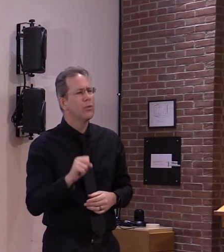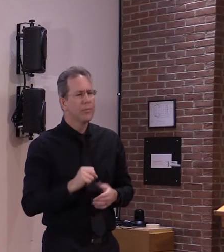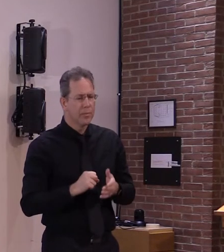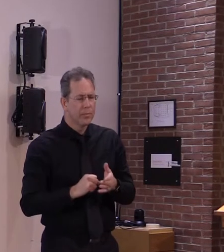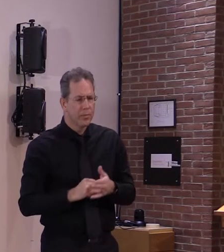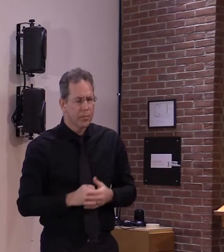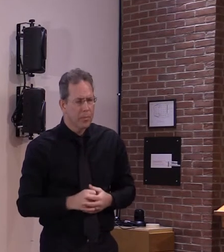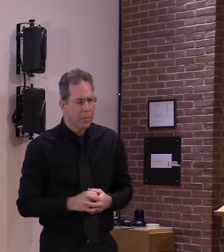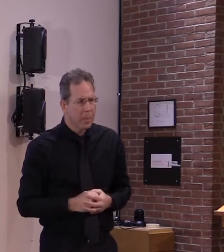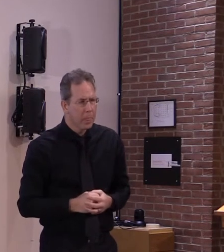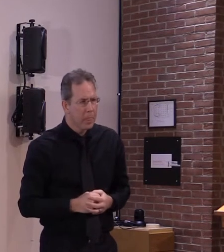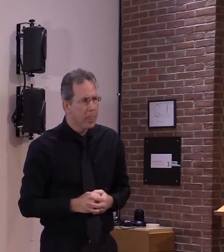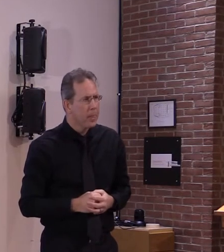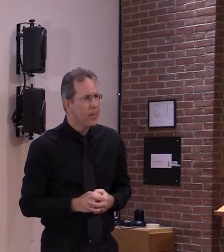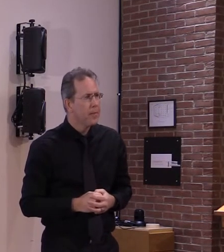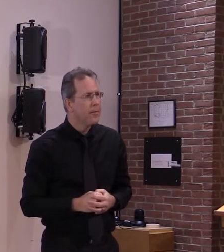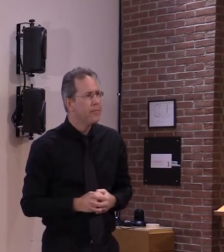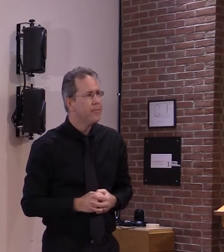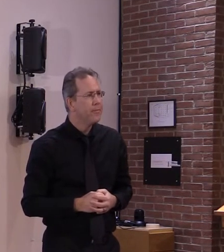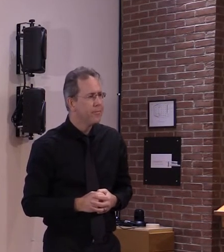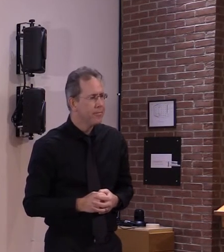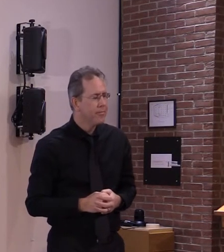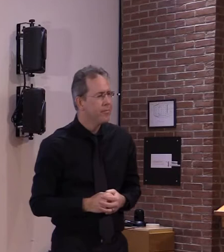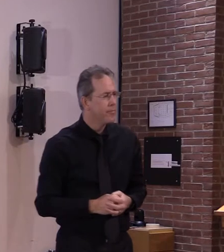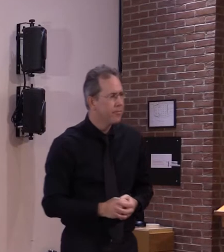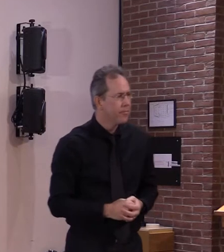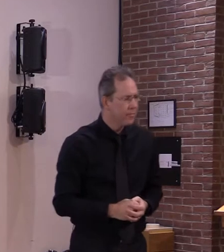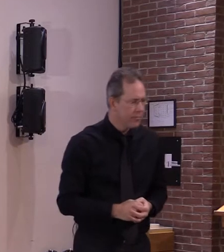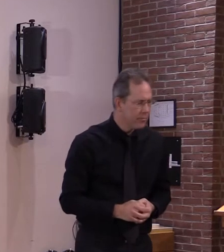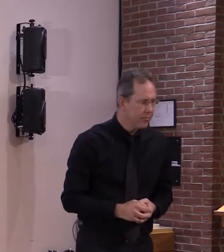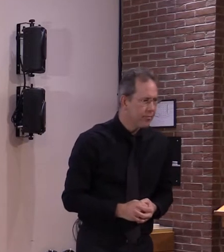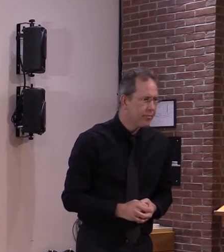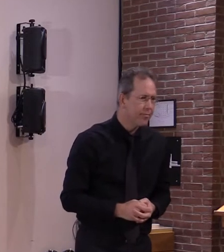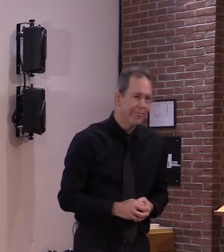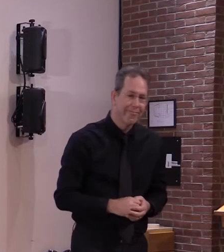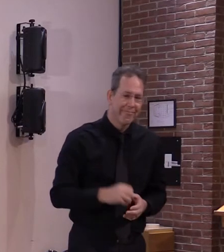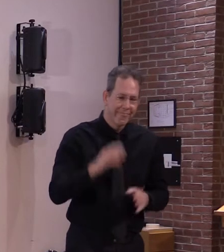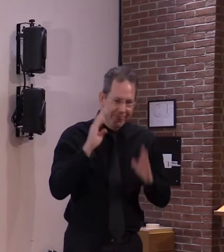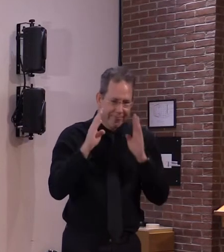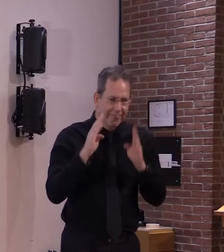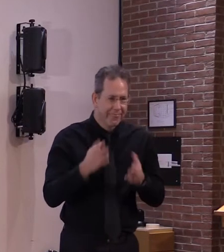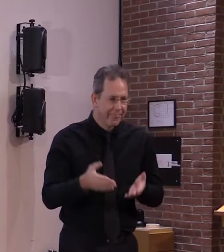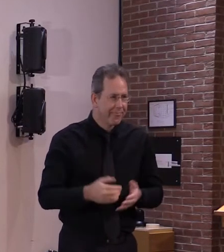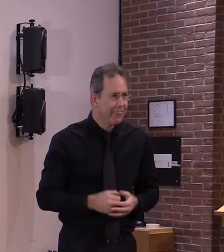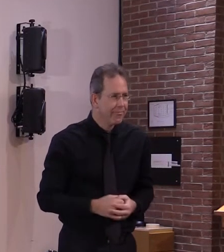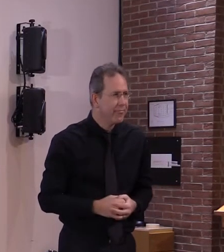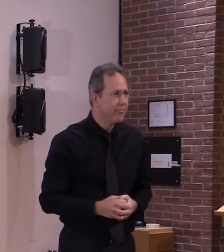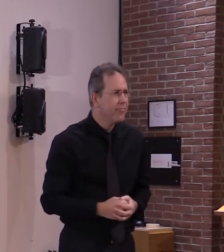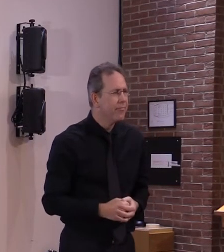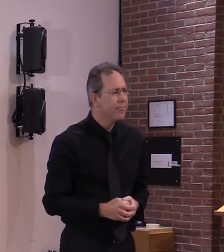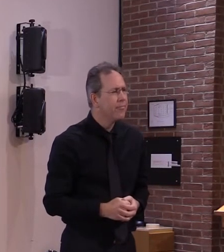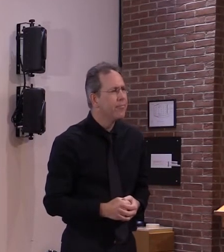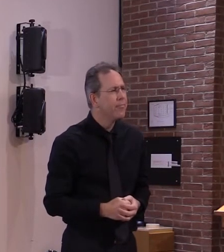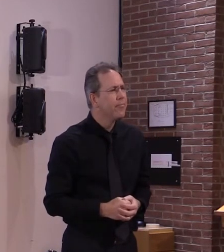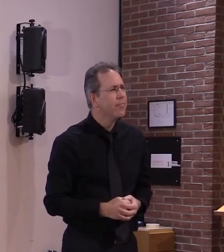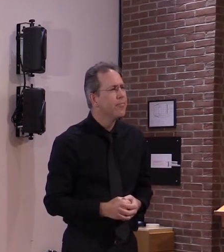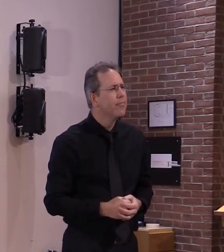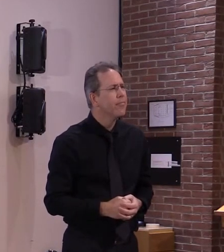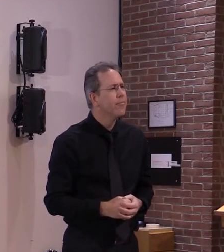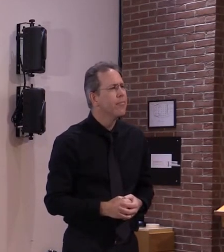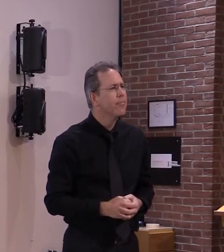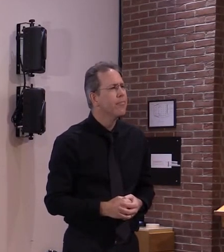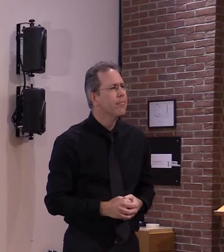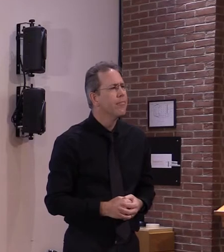um hi everybody um i am curious i guess this is for dr levine as the